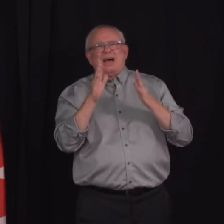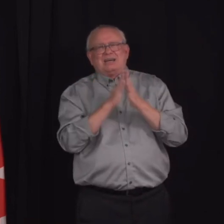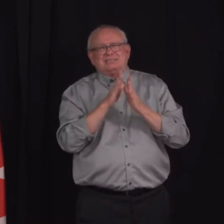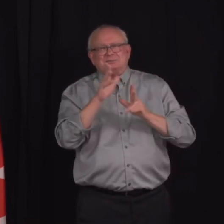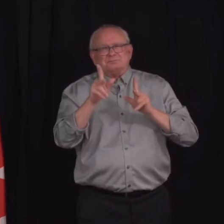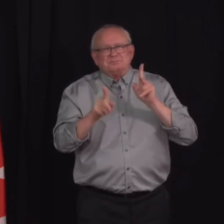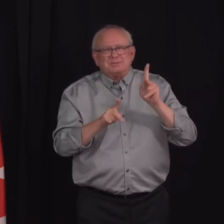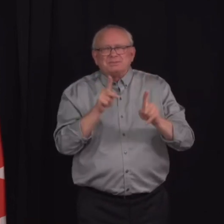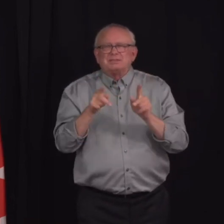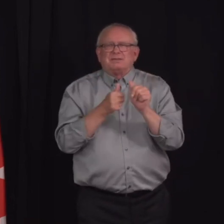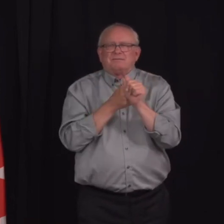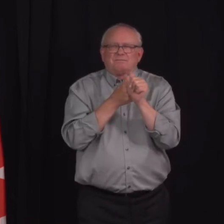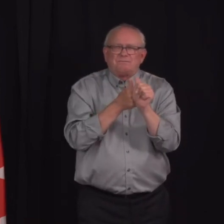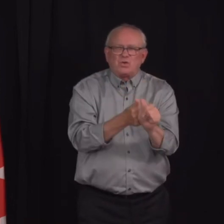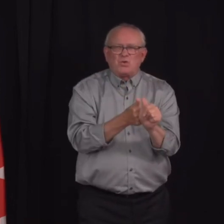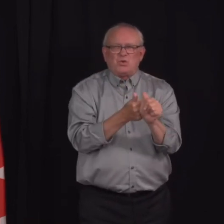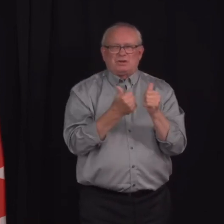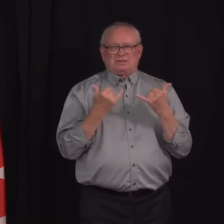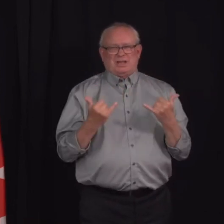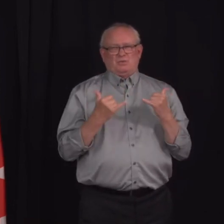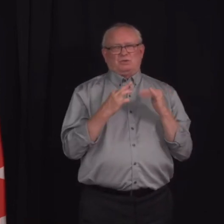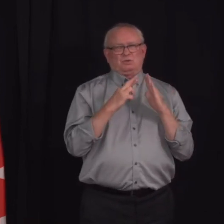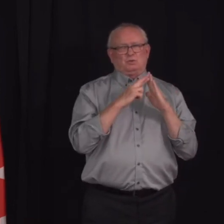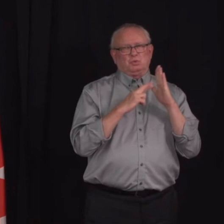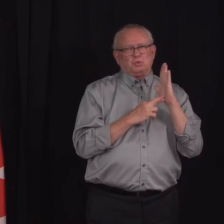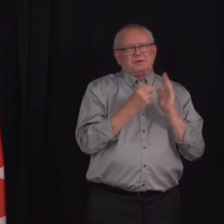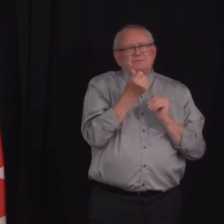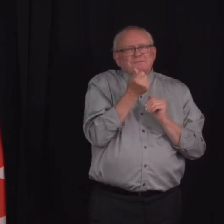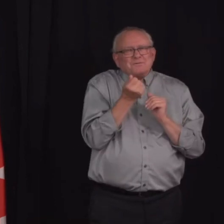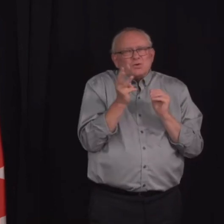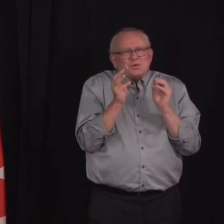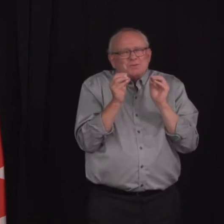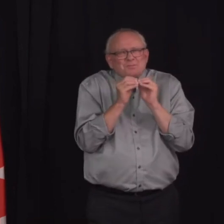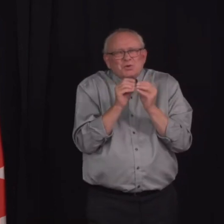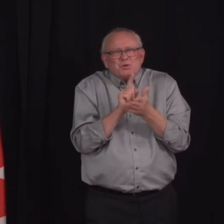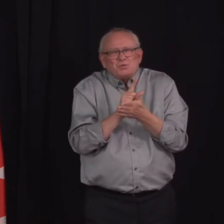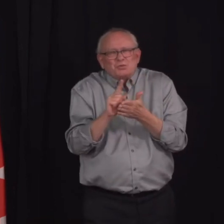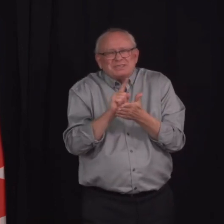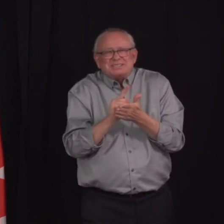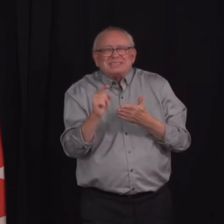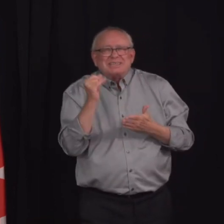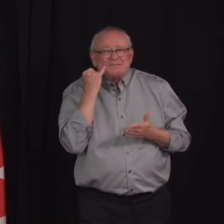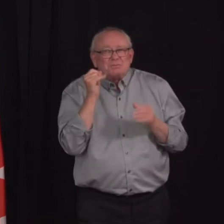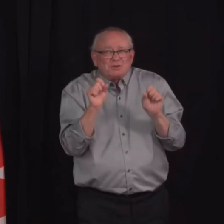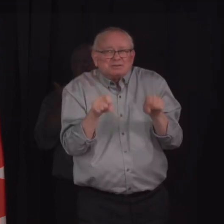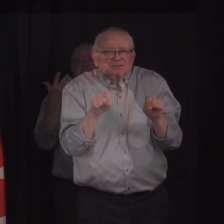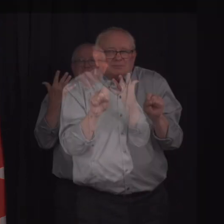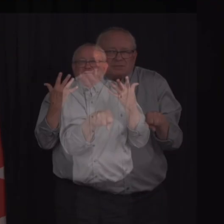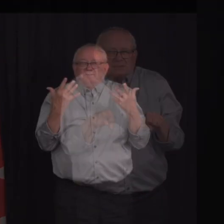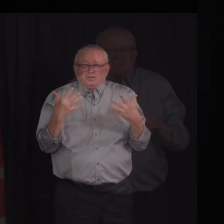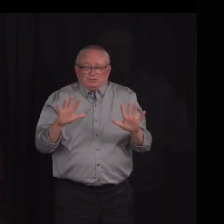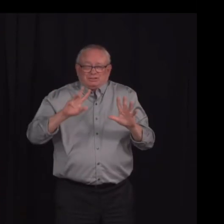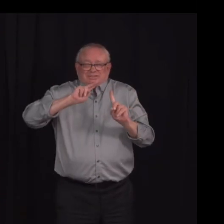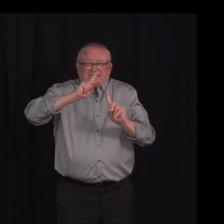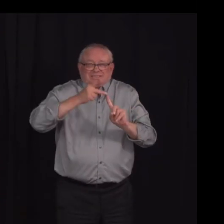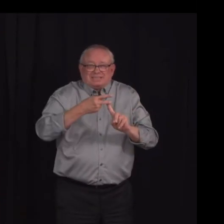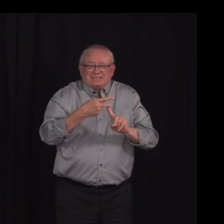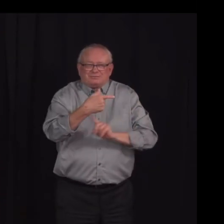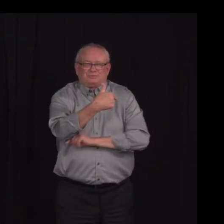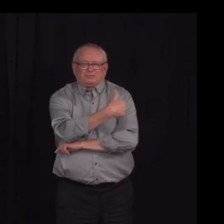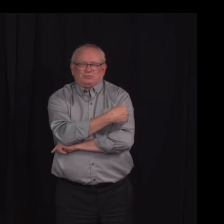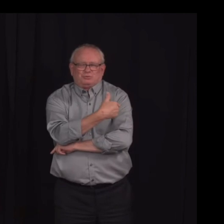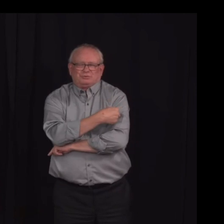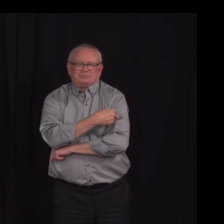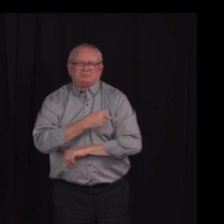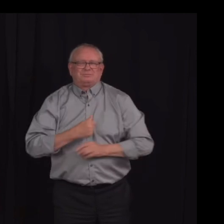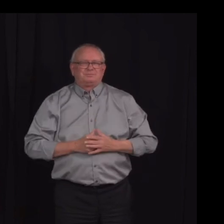measures just a couple more weeks longer, if possible, because this is where we need to be. I think,